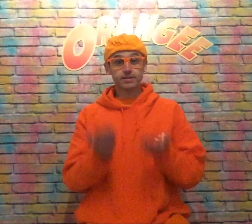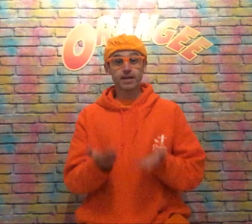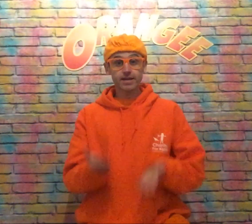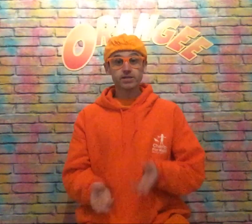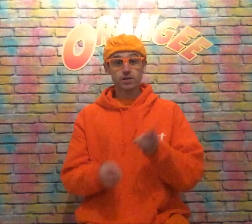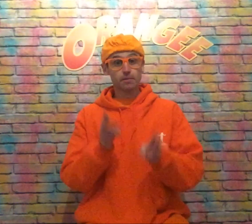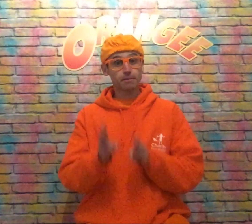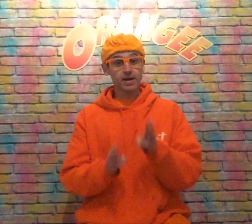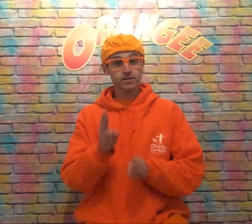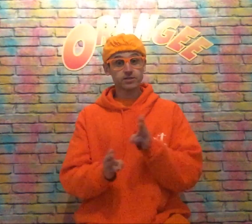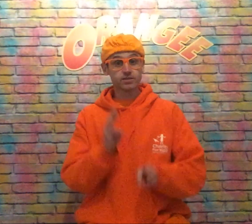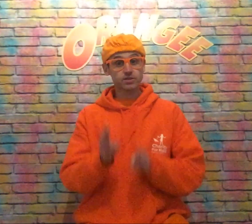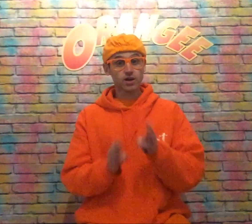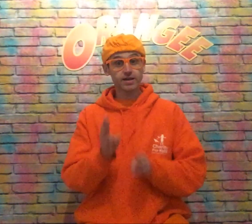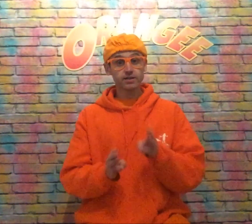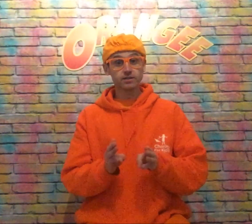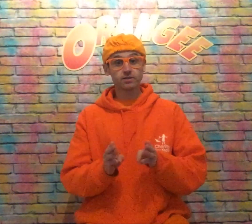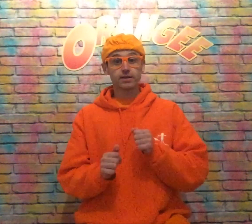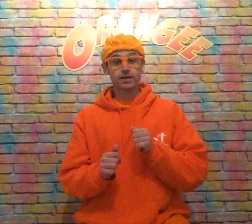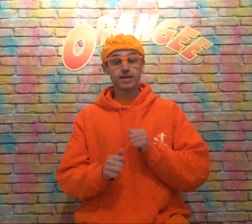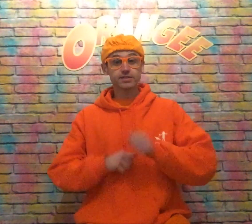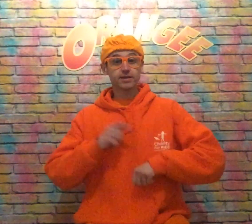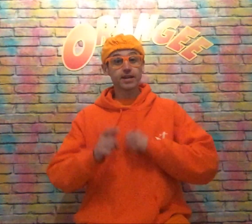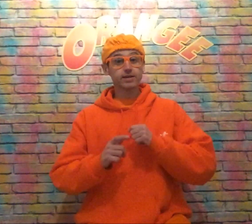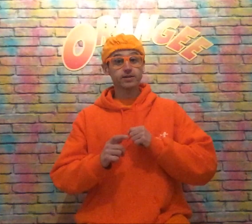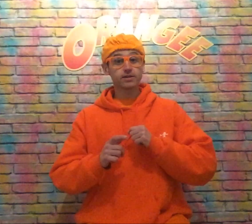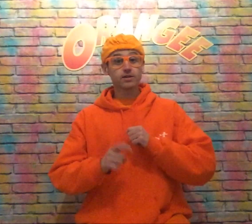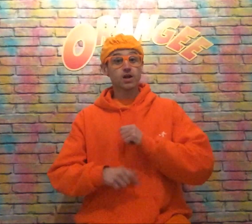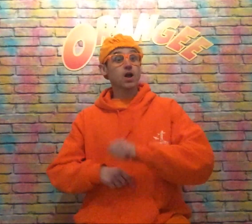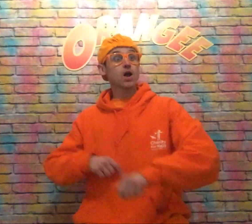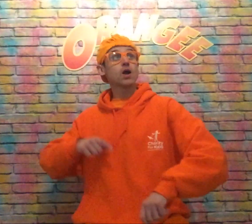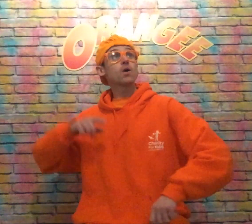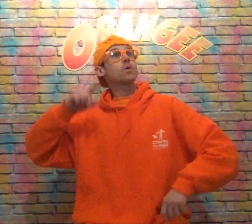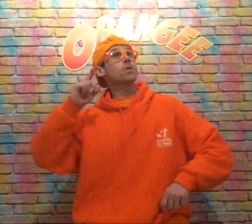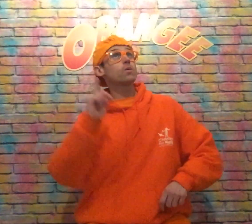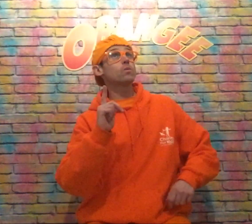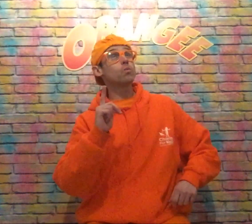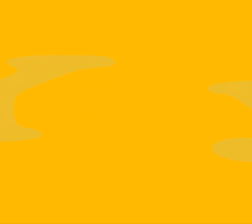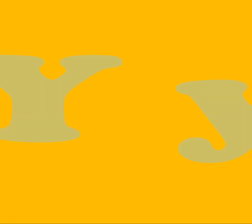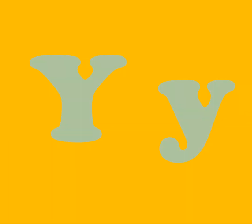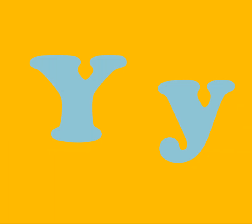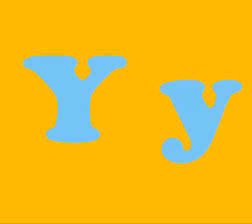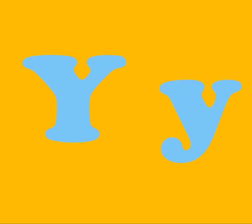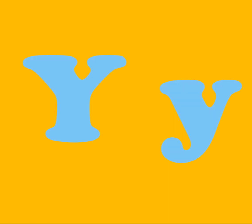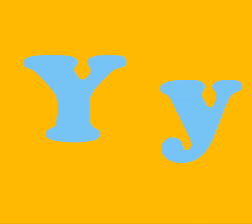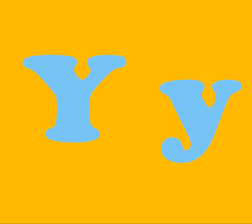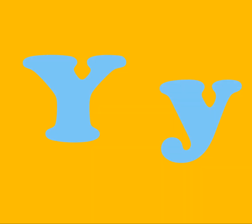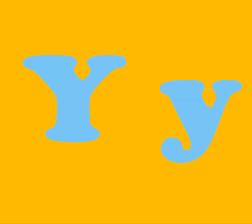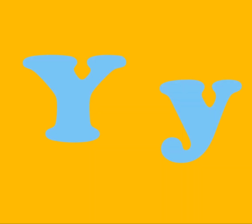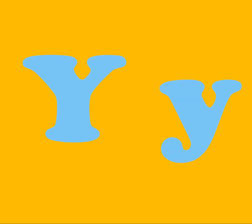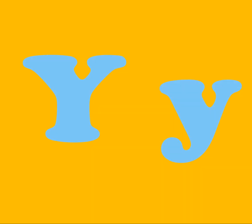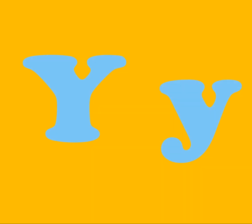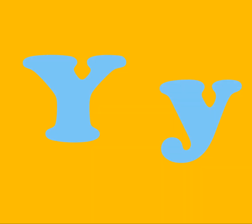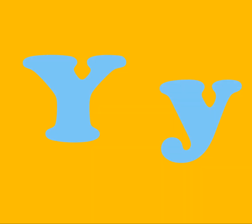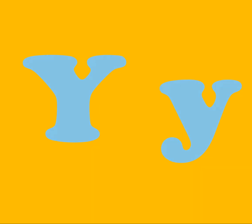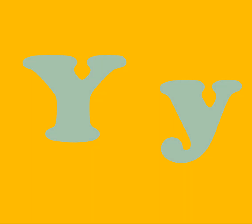today's Makaton sign is the letter... Y or Y